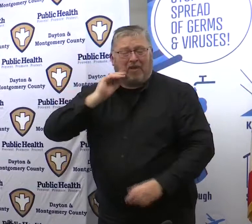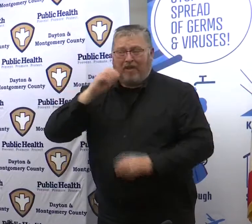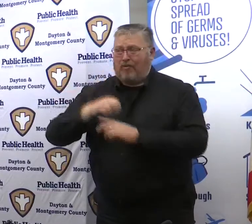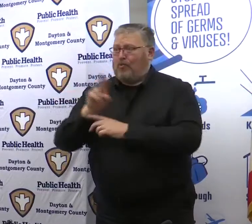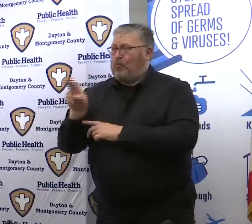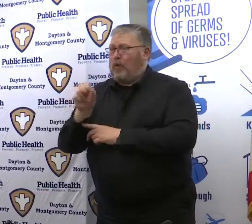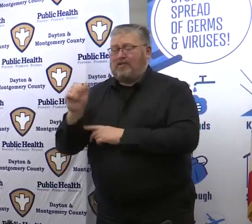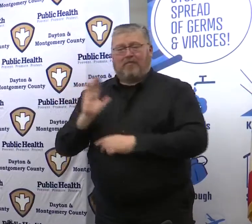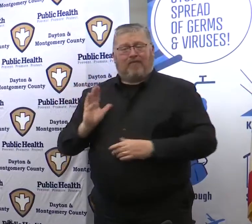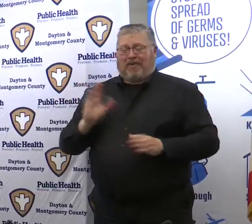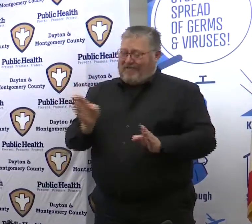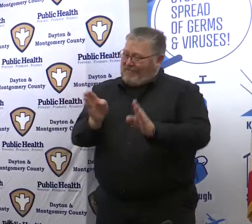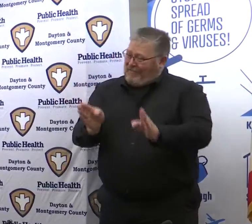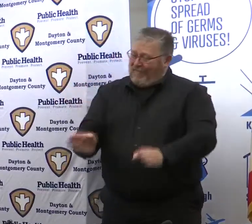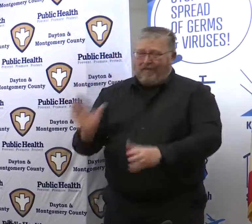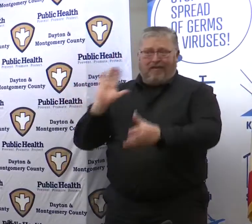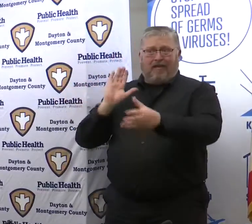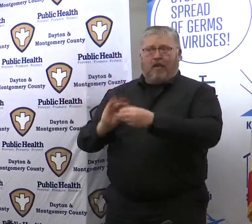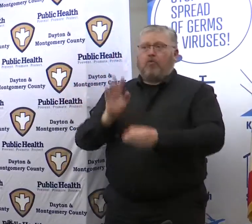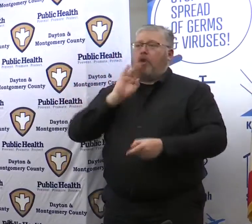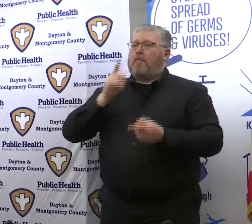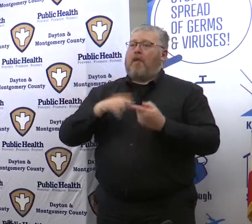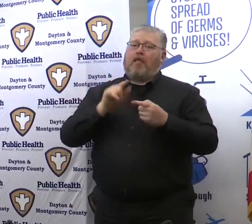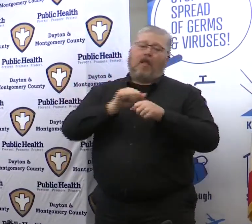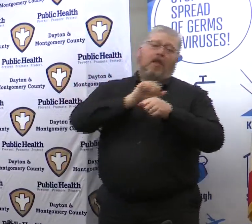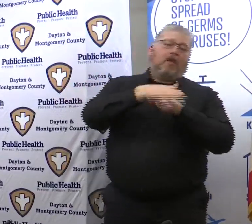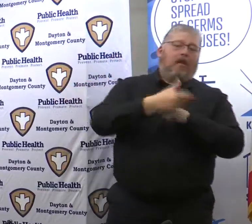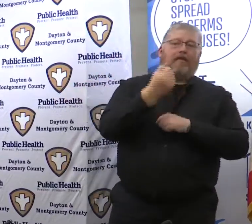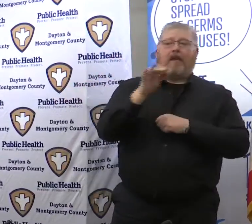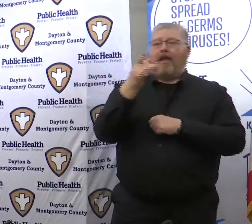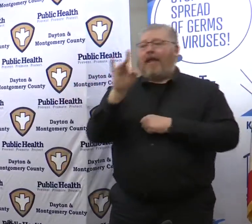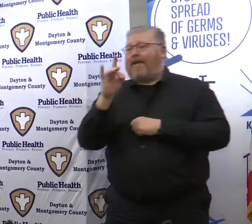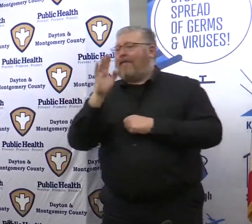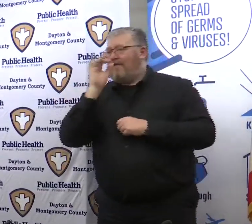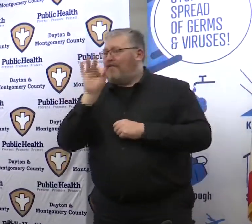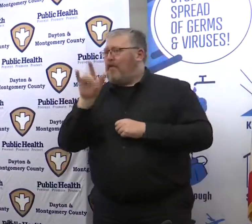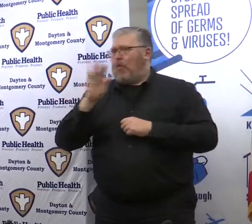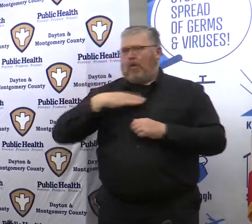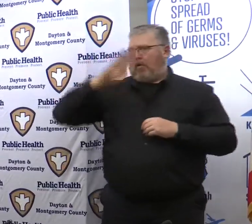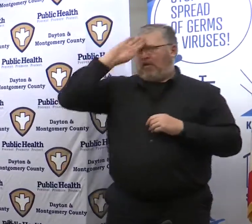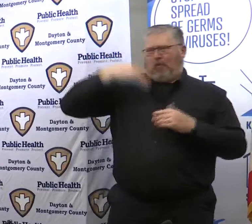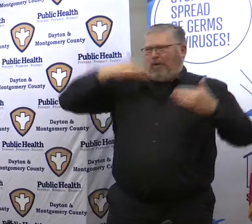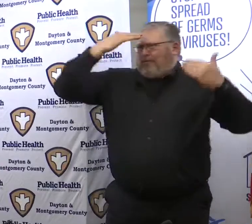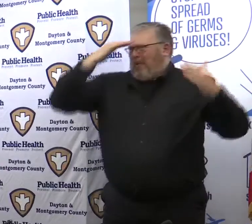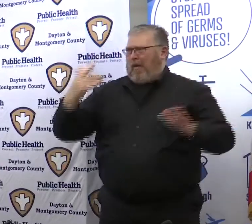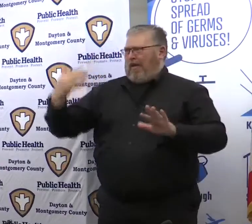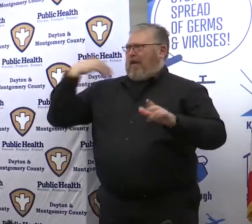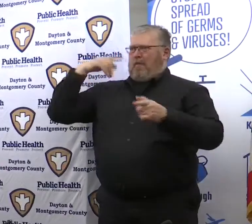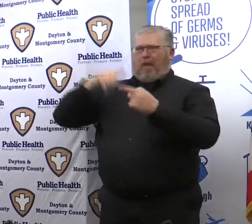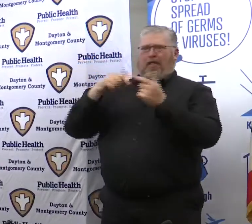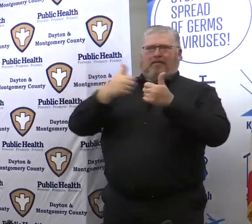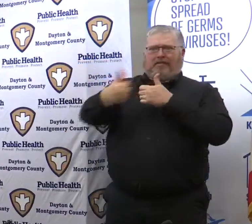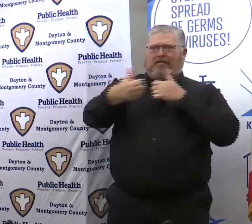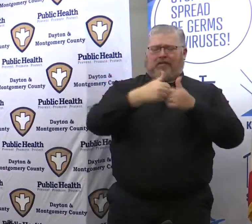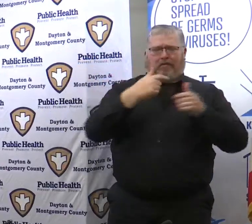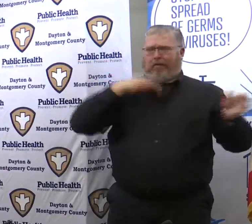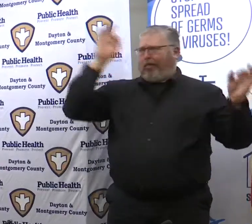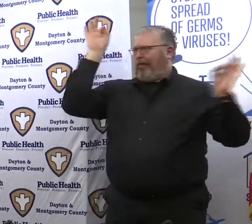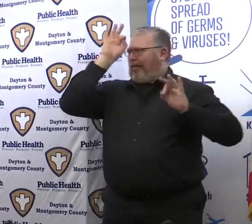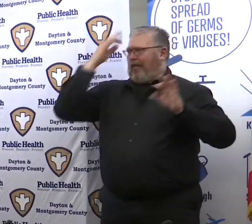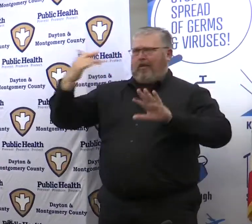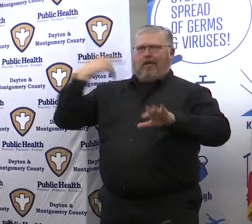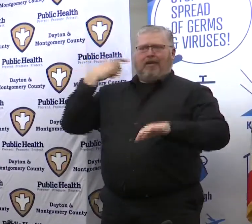country right so you know people can talk about the pandemic of the 1918 flu. We didn't know enough in 1918 to do social distancing so